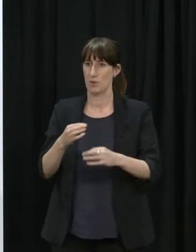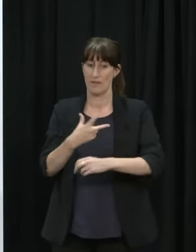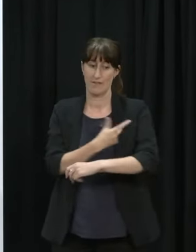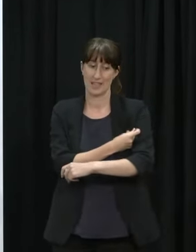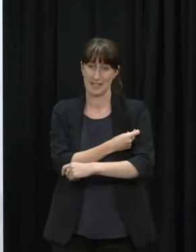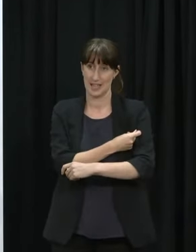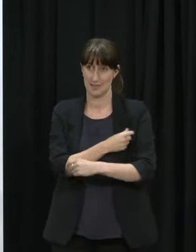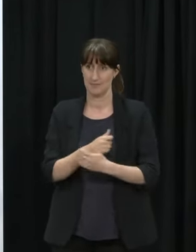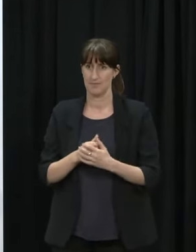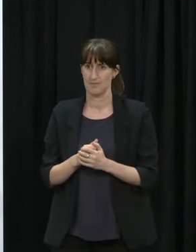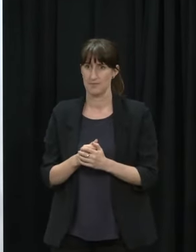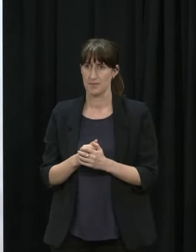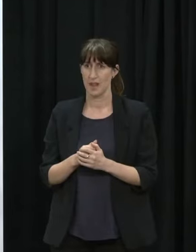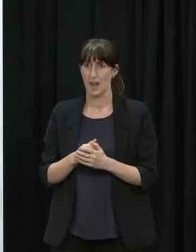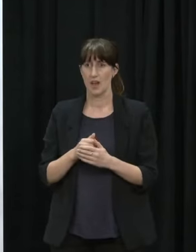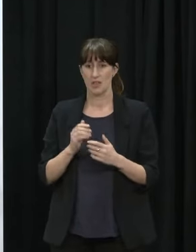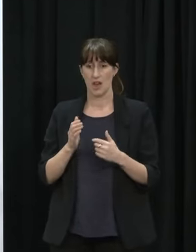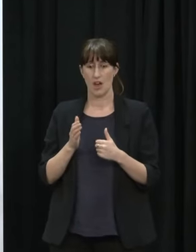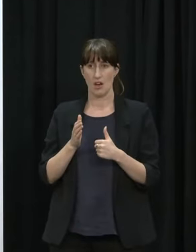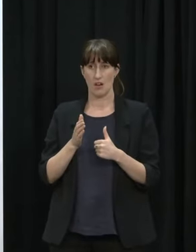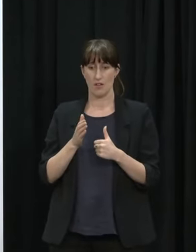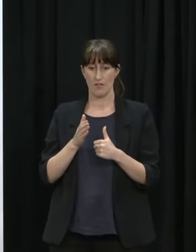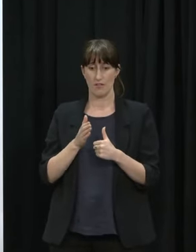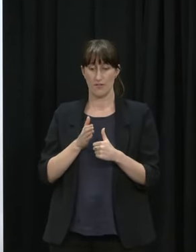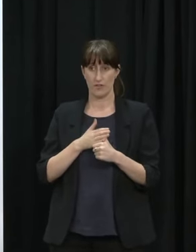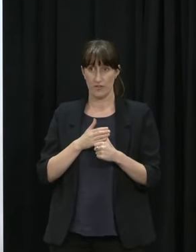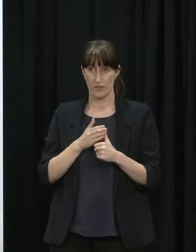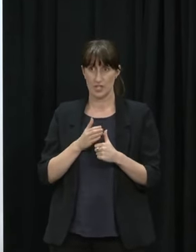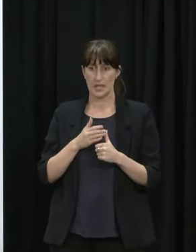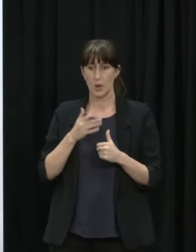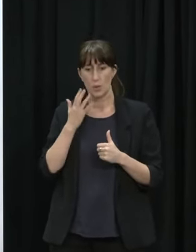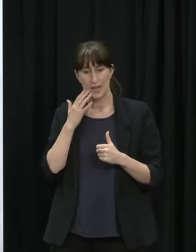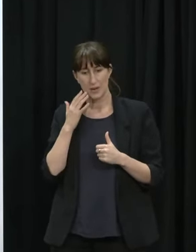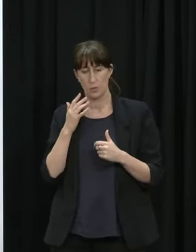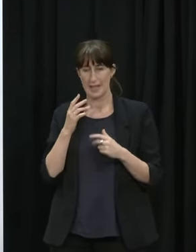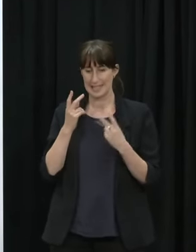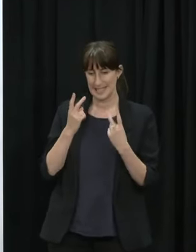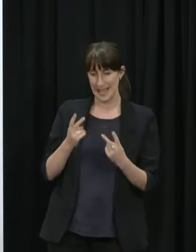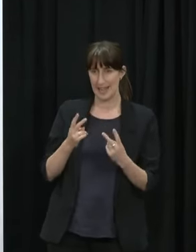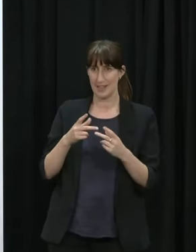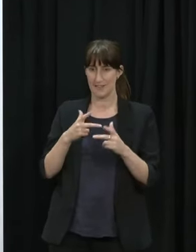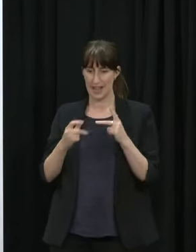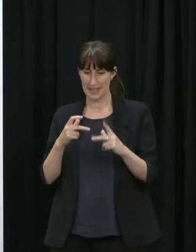issues that we encountered in the first part of our vaccine rollout we can avoid them this time around